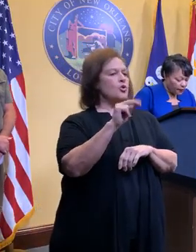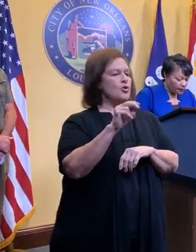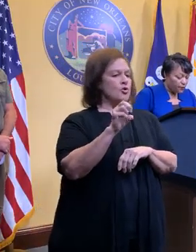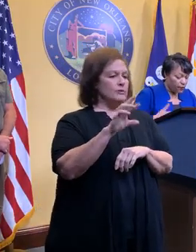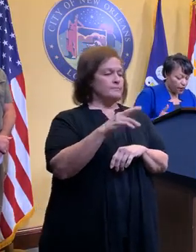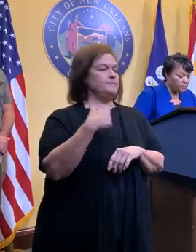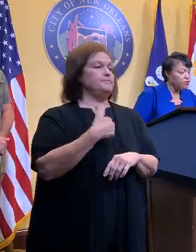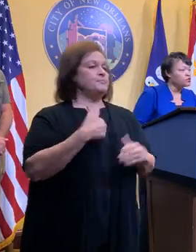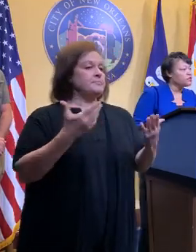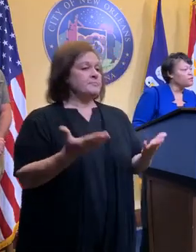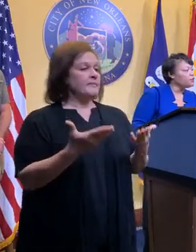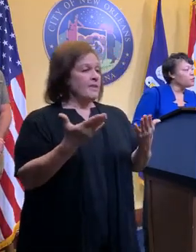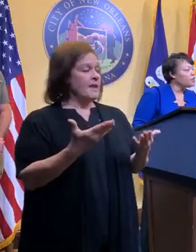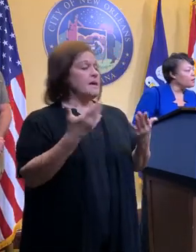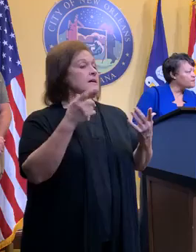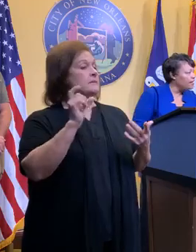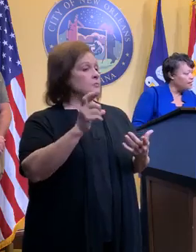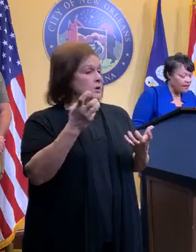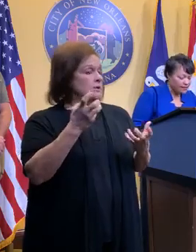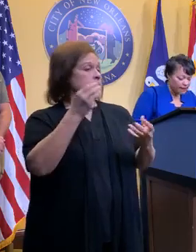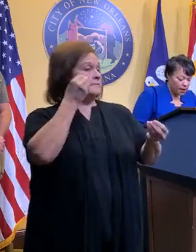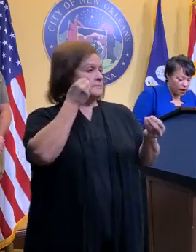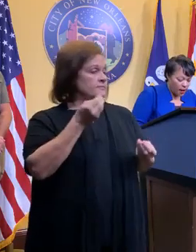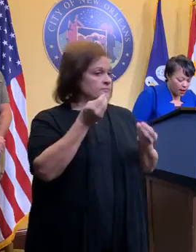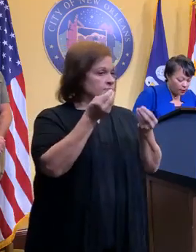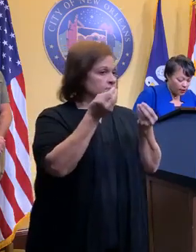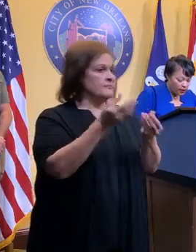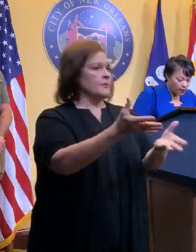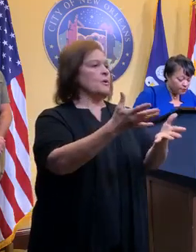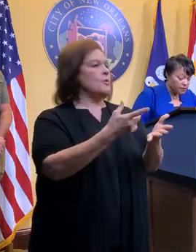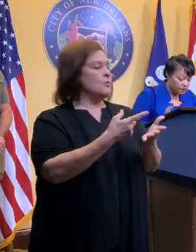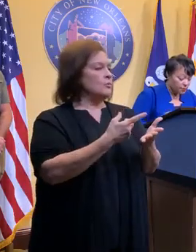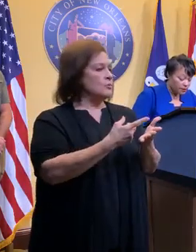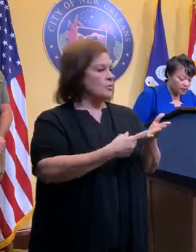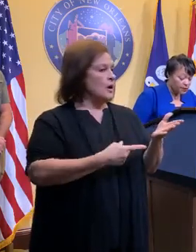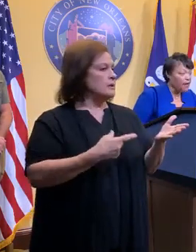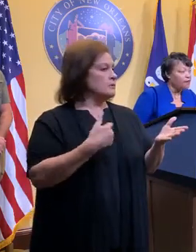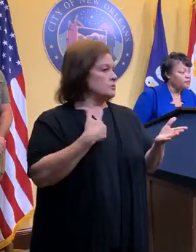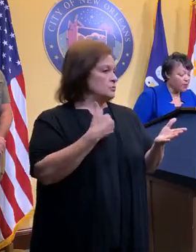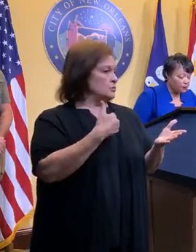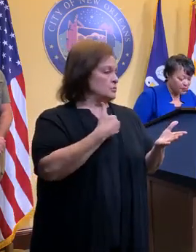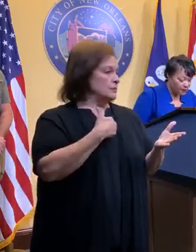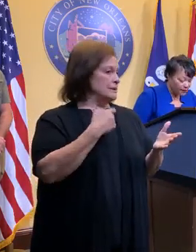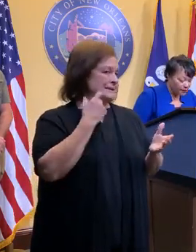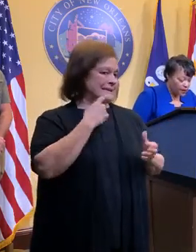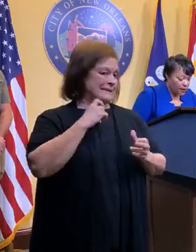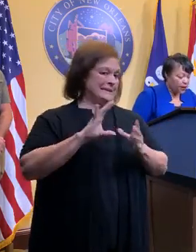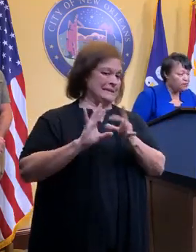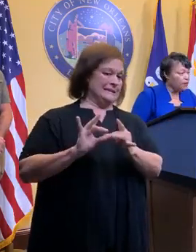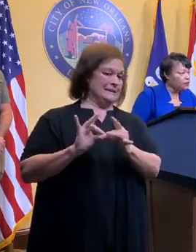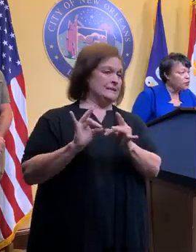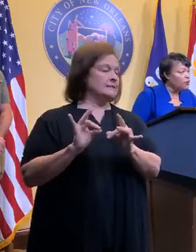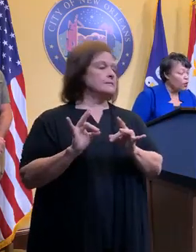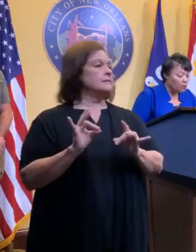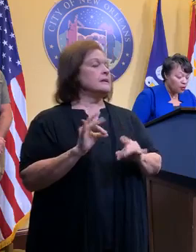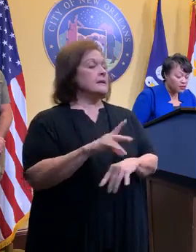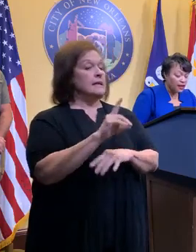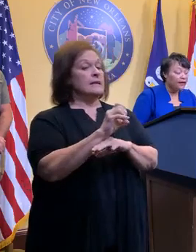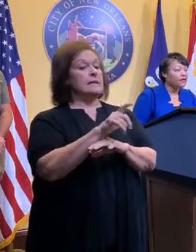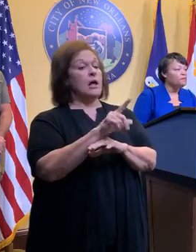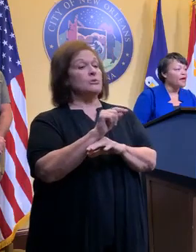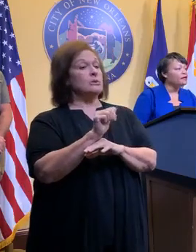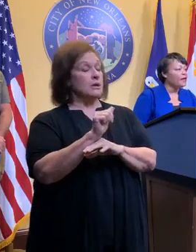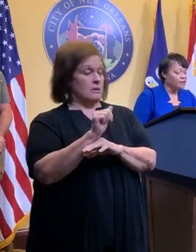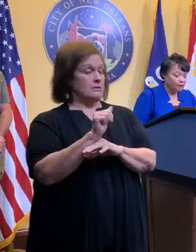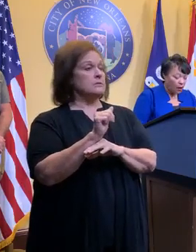We're here to just give you an update as we just completed the mayor's briefing. Delta will